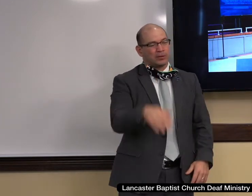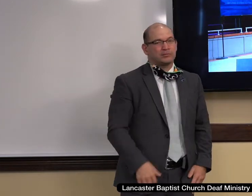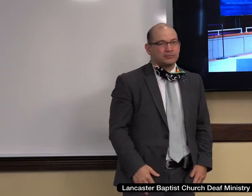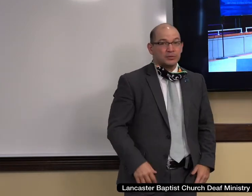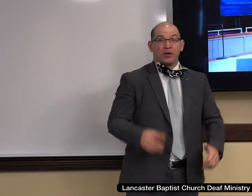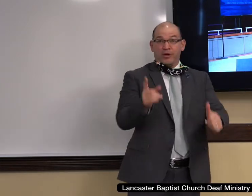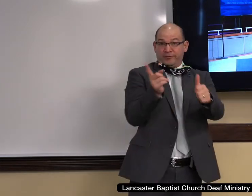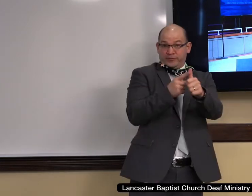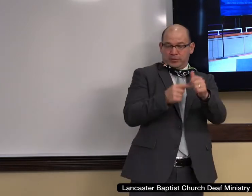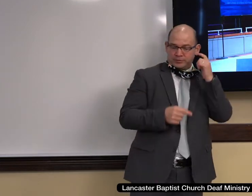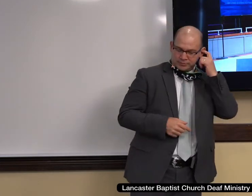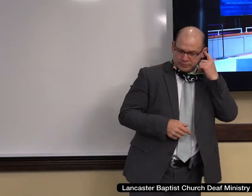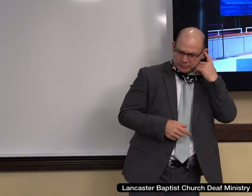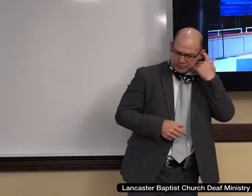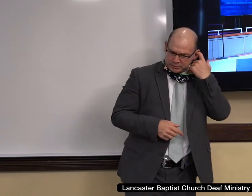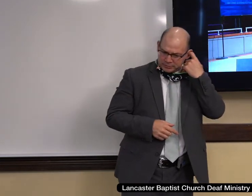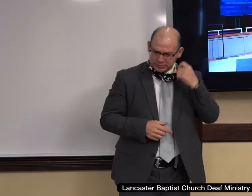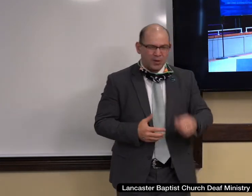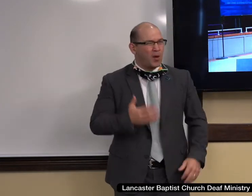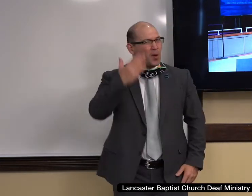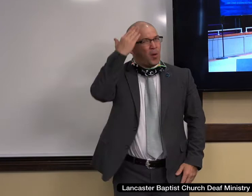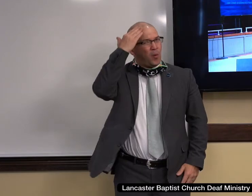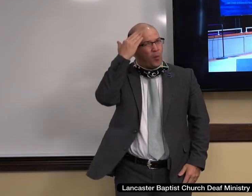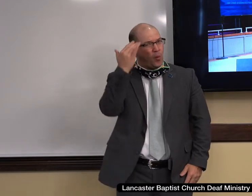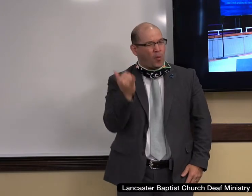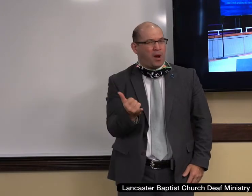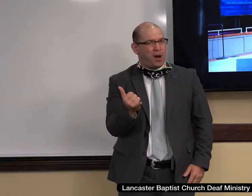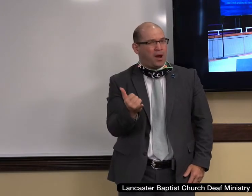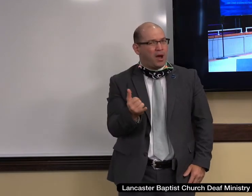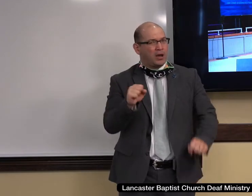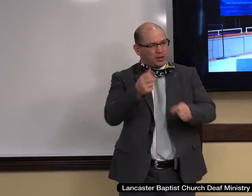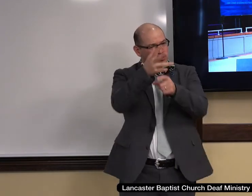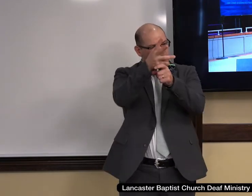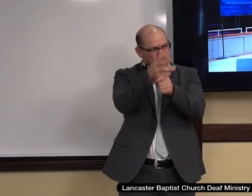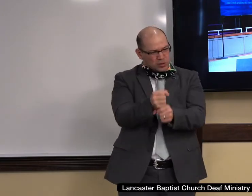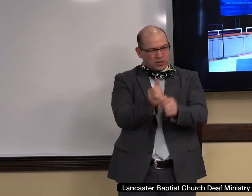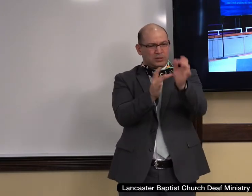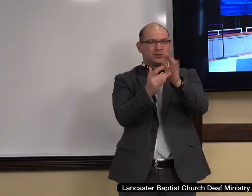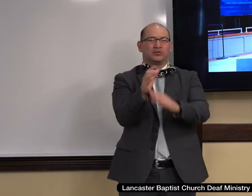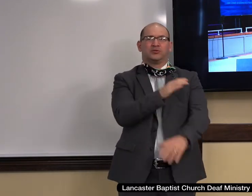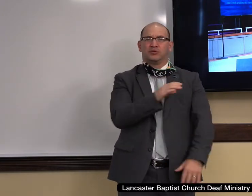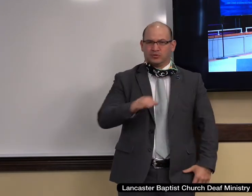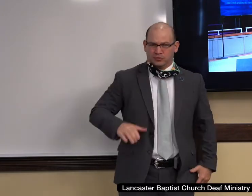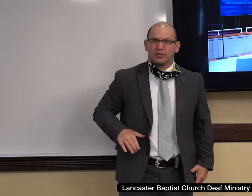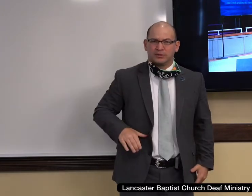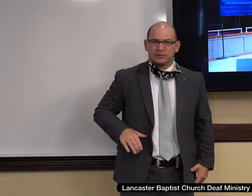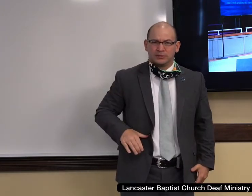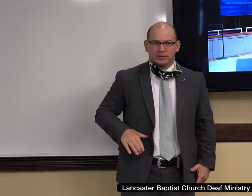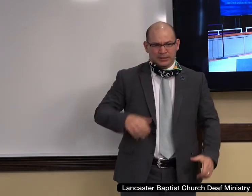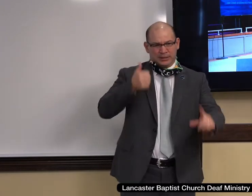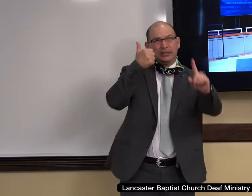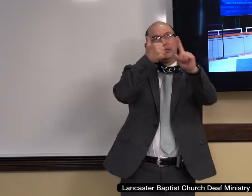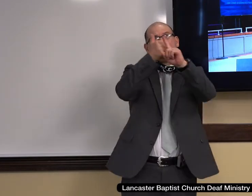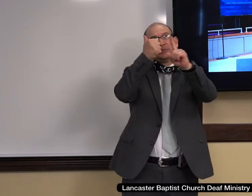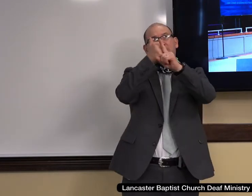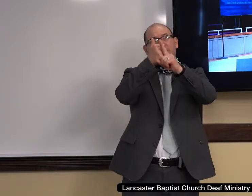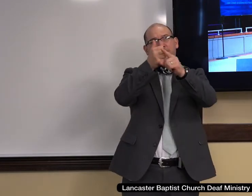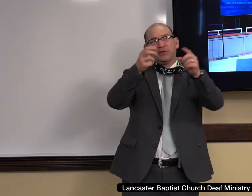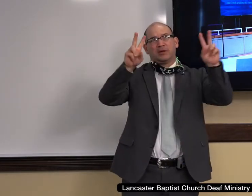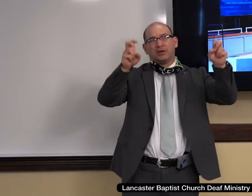Why this illustration in scripture? We know that cornerstones were very costly in the Bible. 1 Kings 5 17